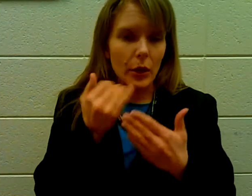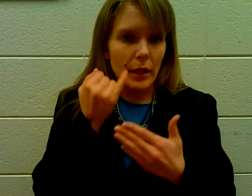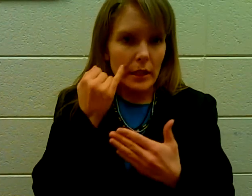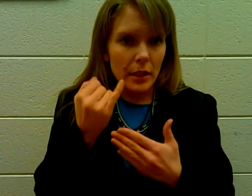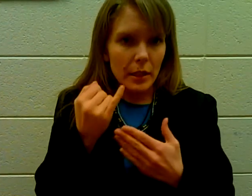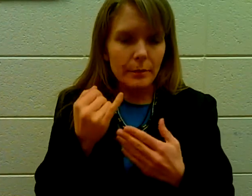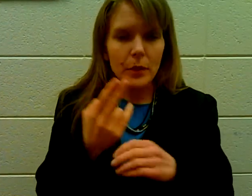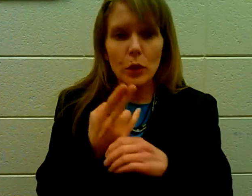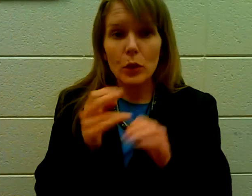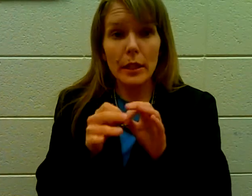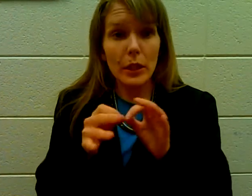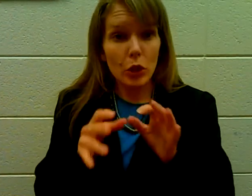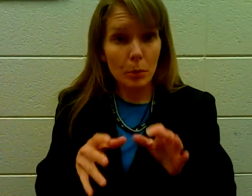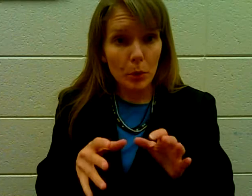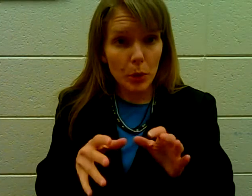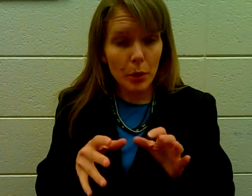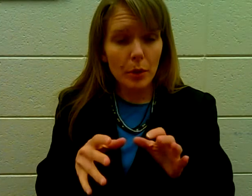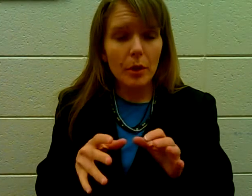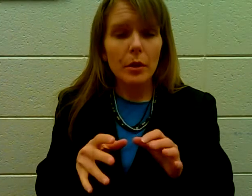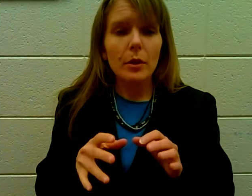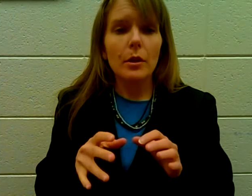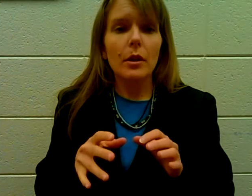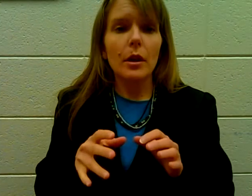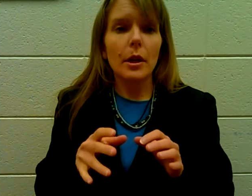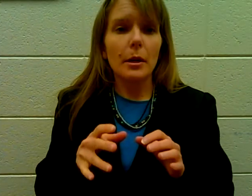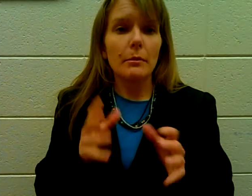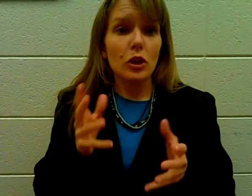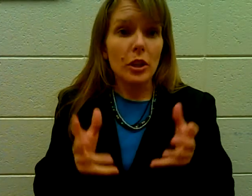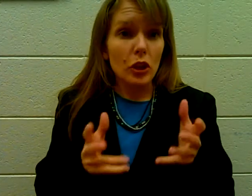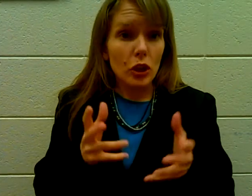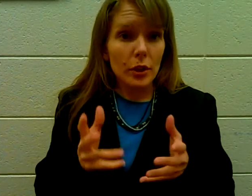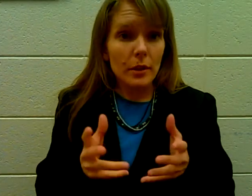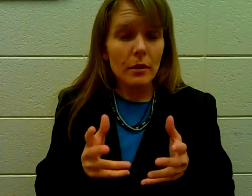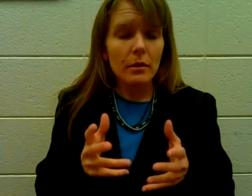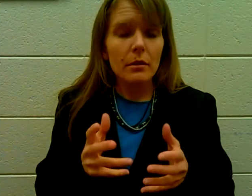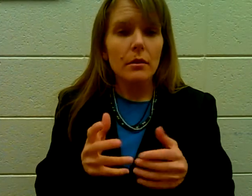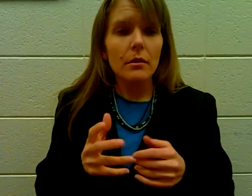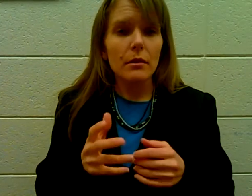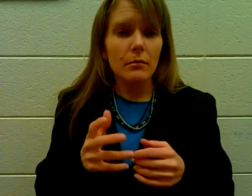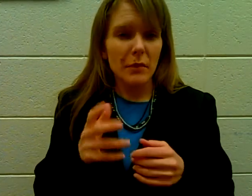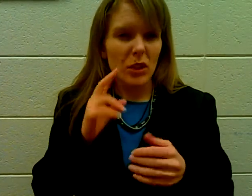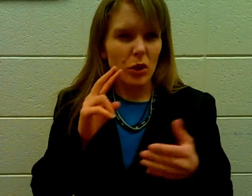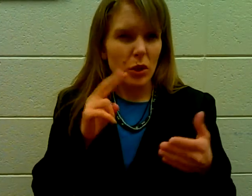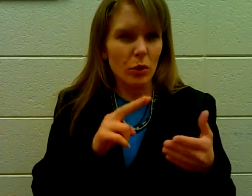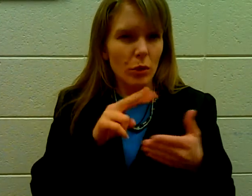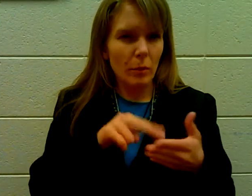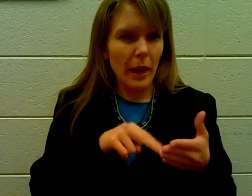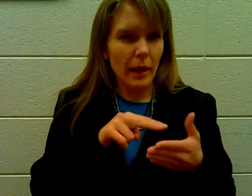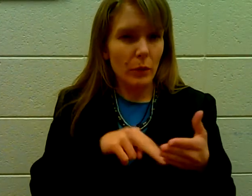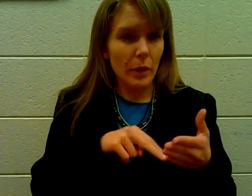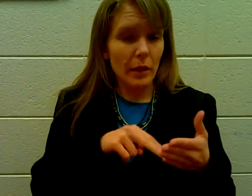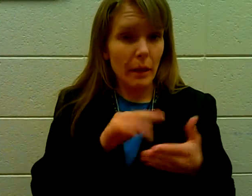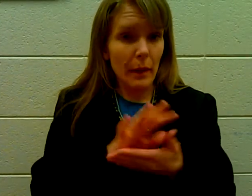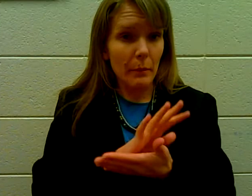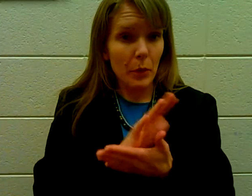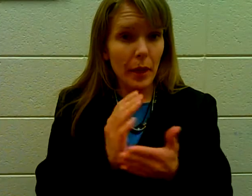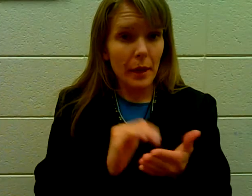good idea. Using an interpreter. Um. Gestures. Make sure you look back and read that paper again.